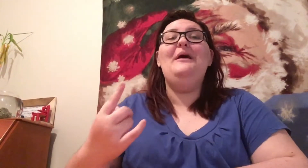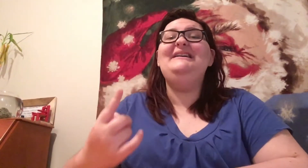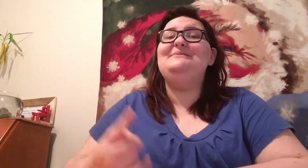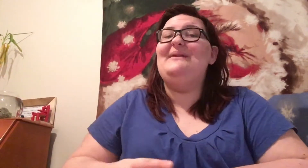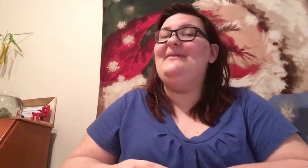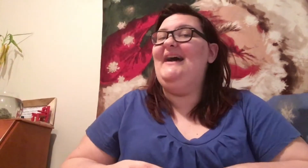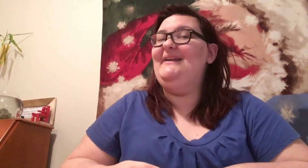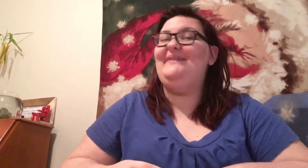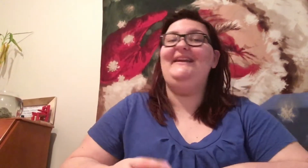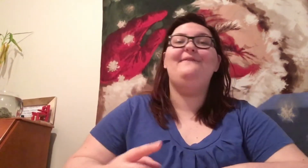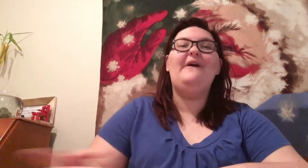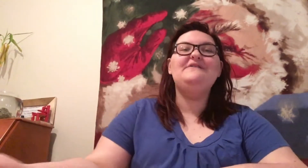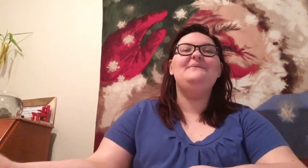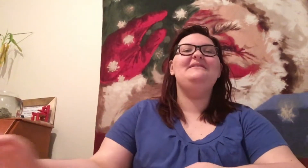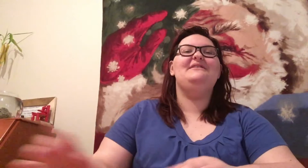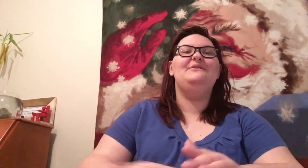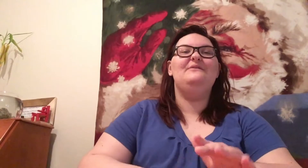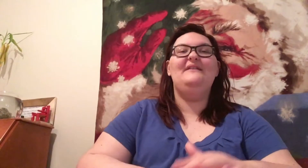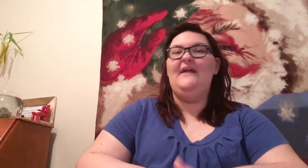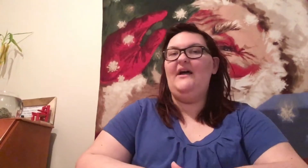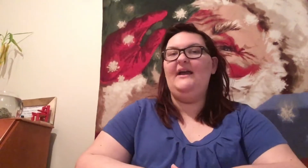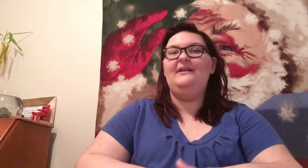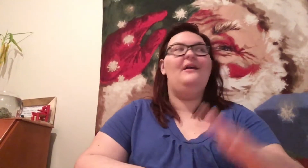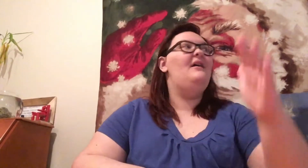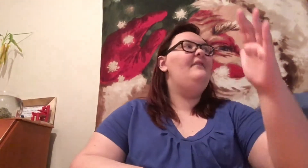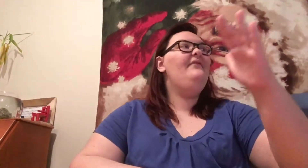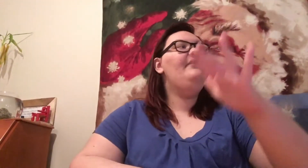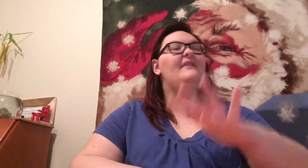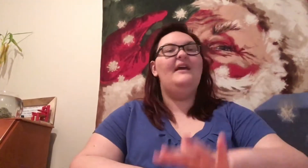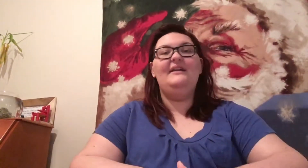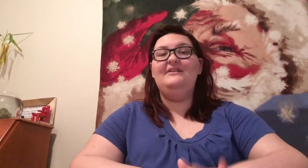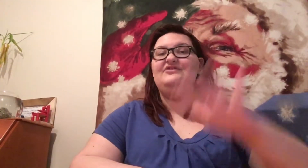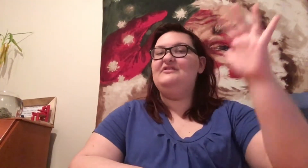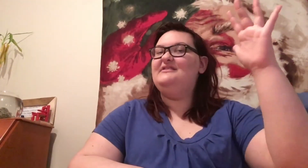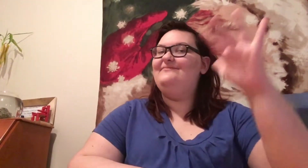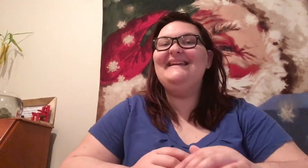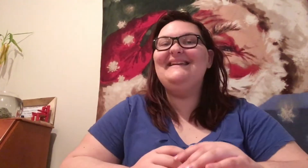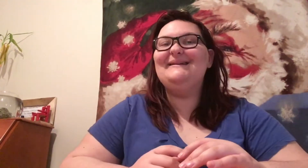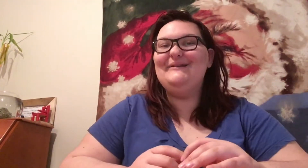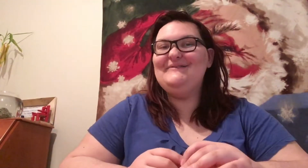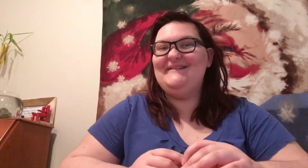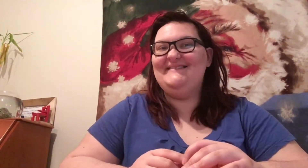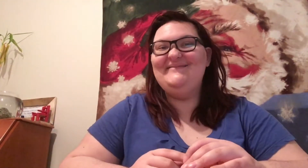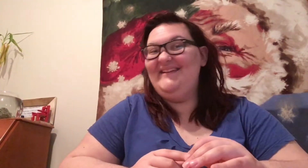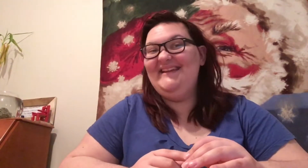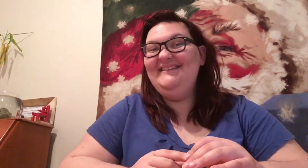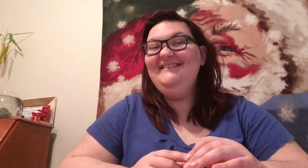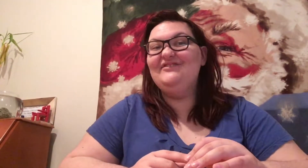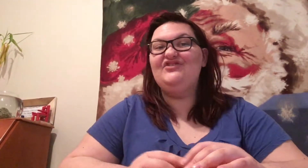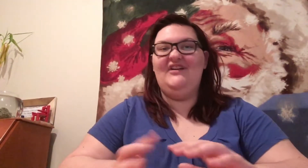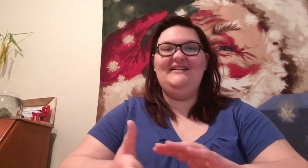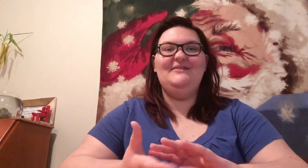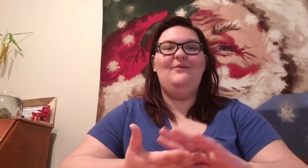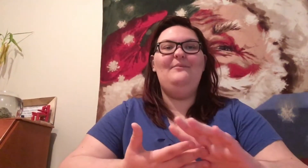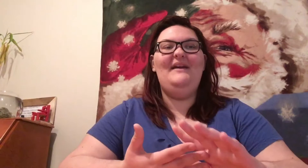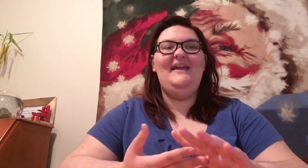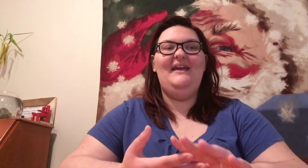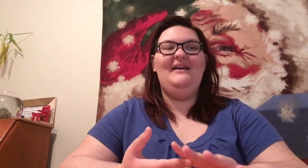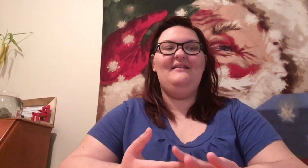lie. He's right behind me. He follows me to the line. And he's just getting closer to me. Tries to hold my hand.